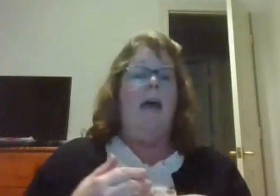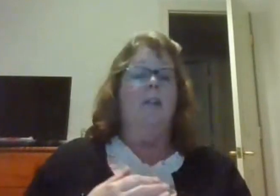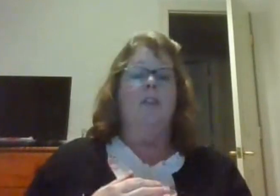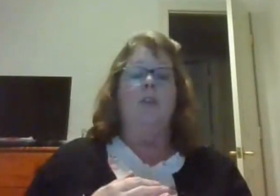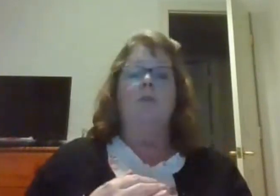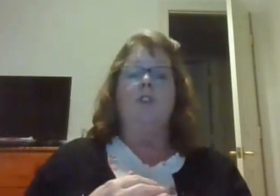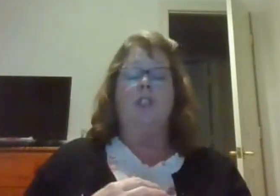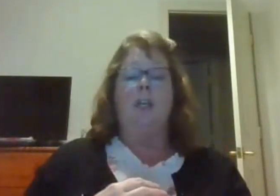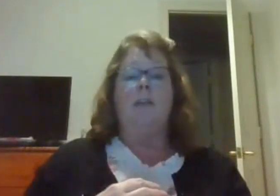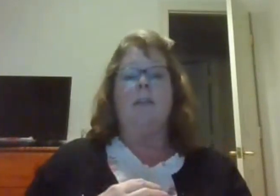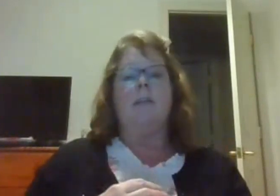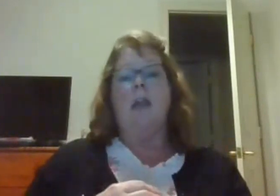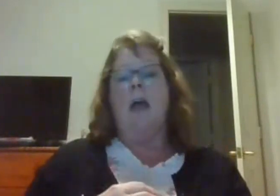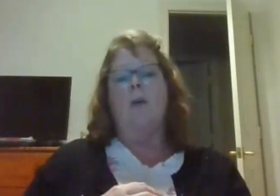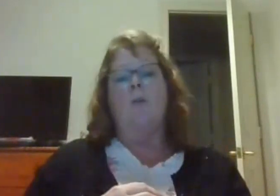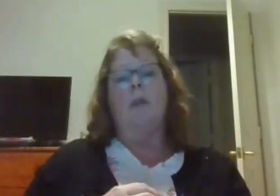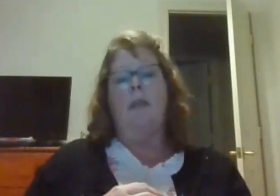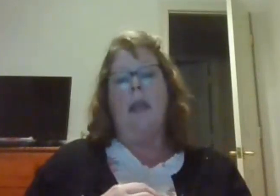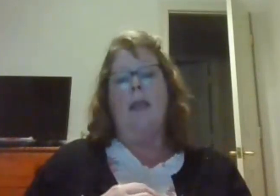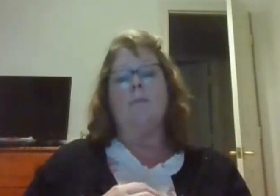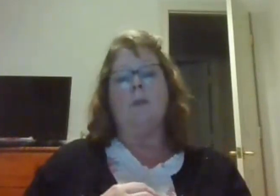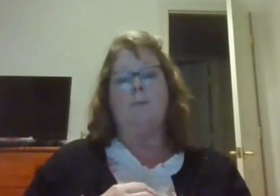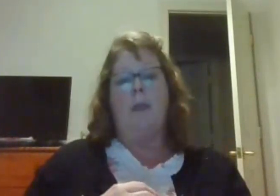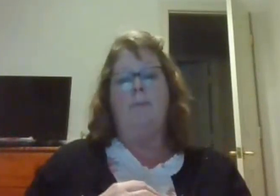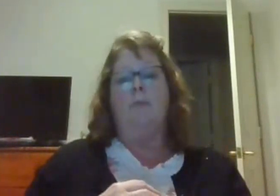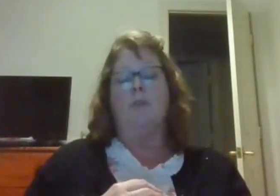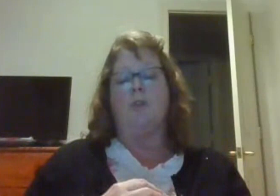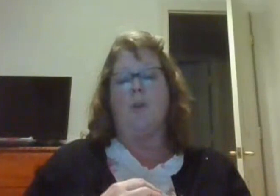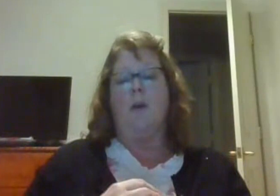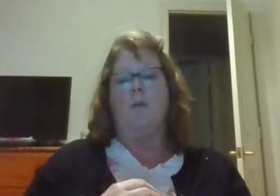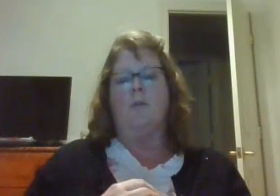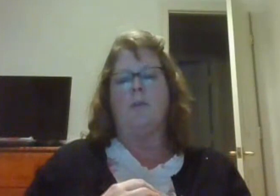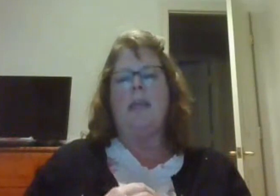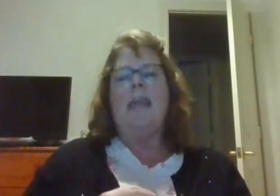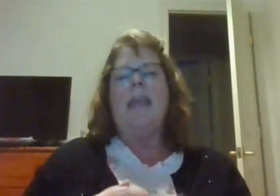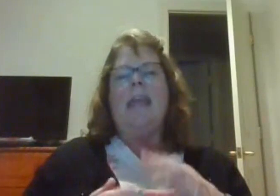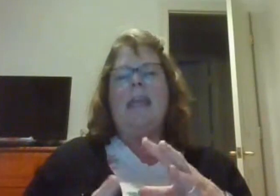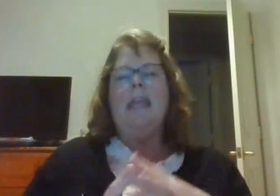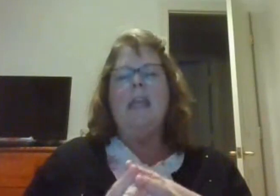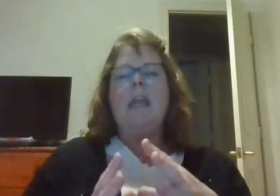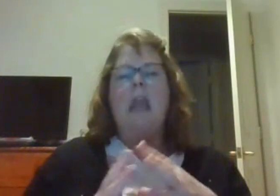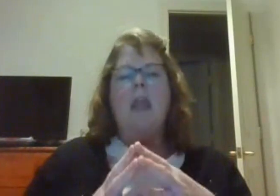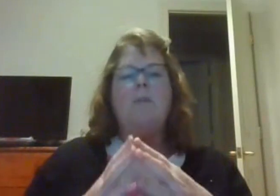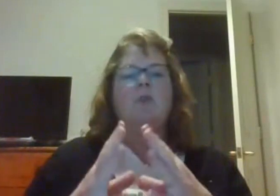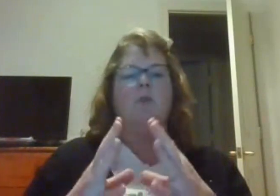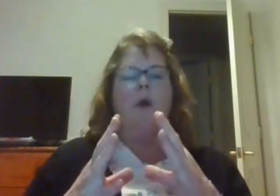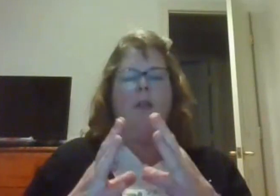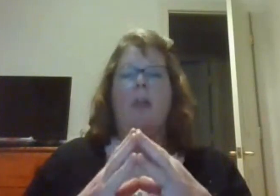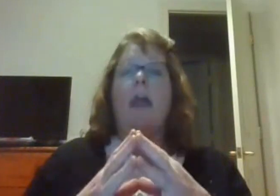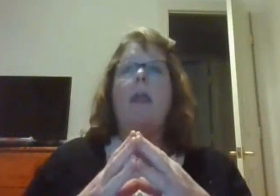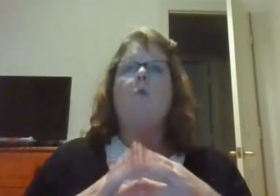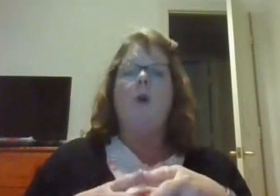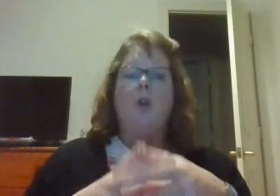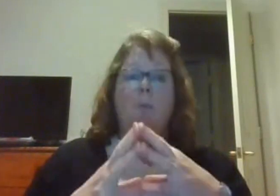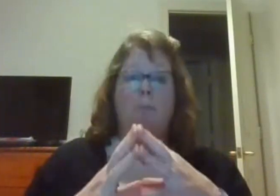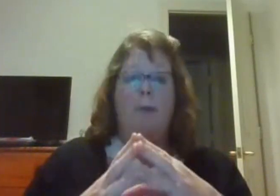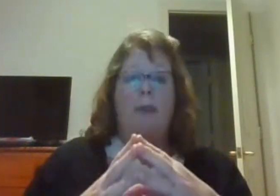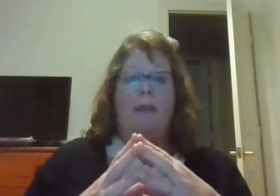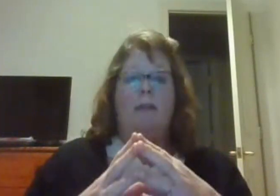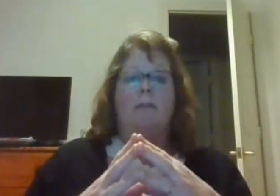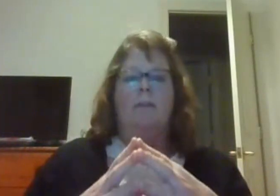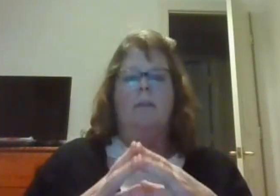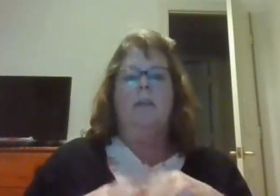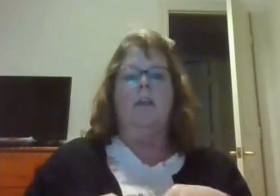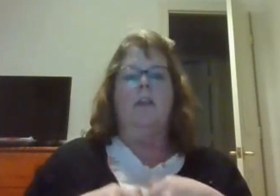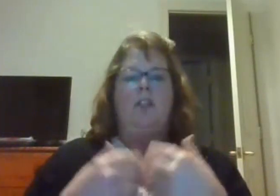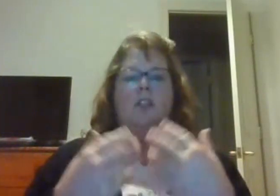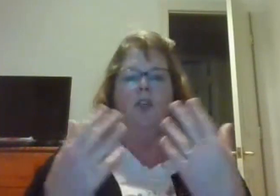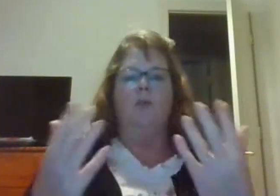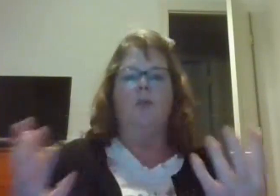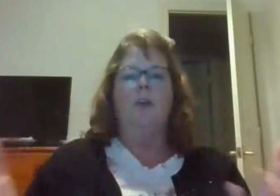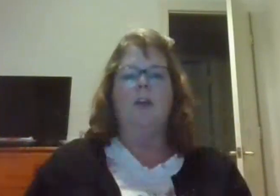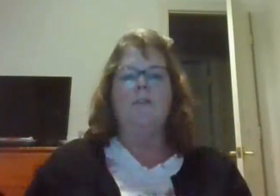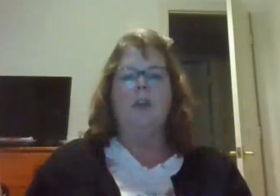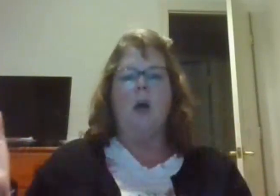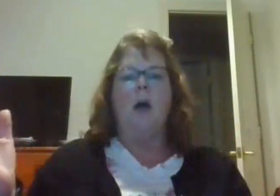Beatitudes, Jesus not only names the people's struggles, he names what they will be, the children of